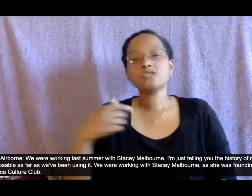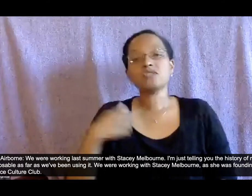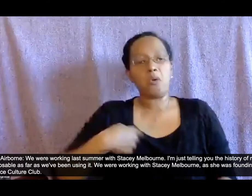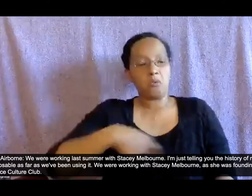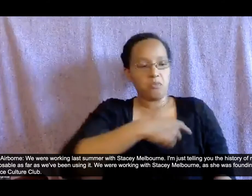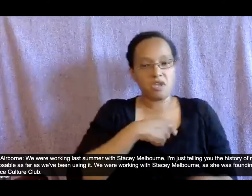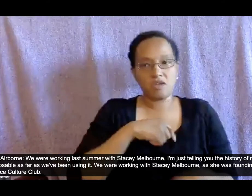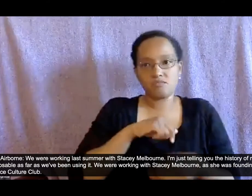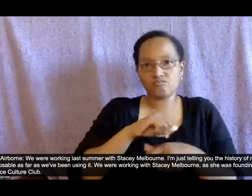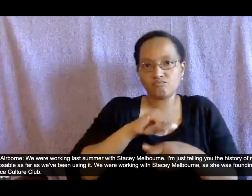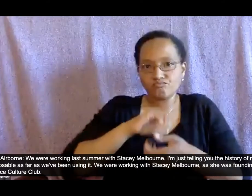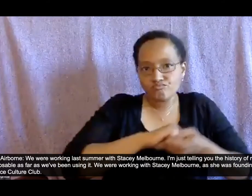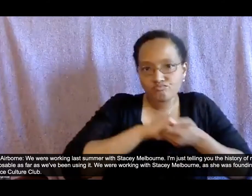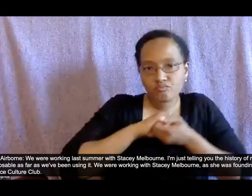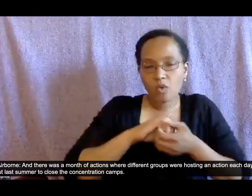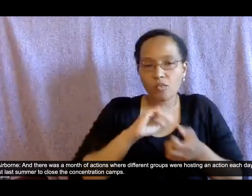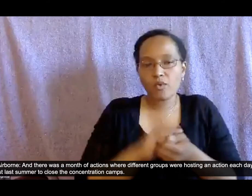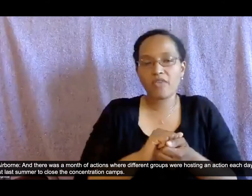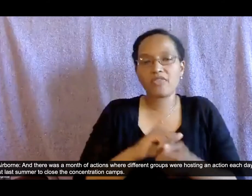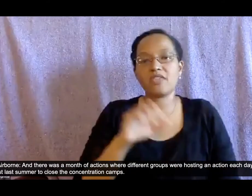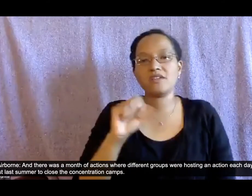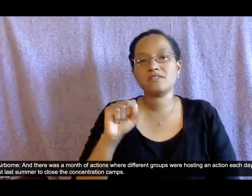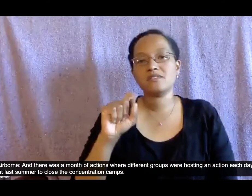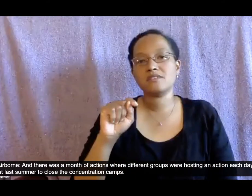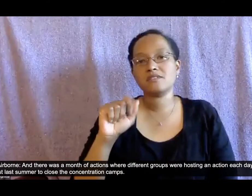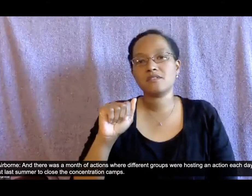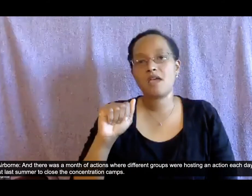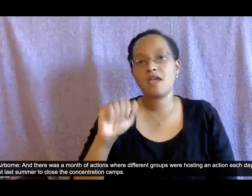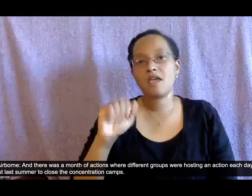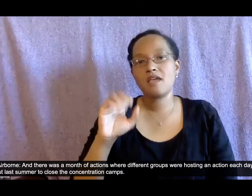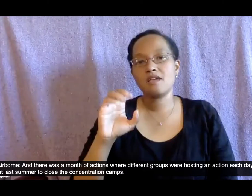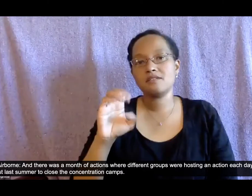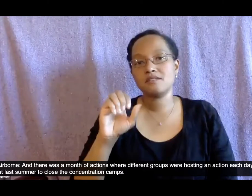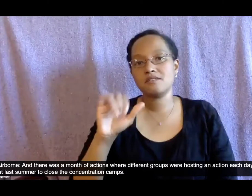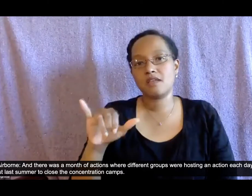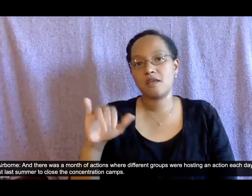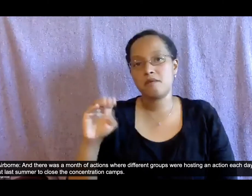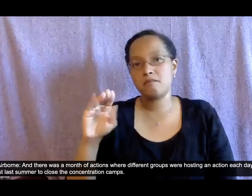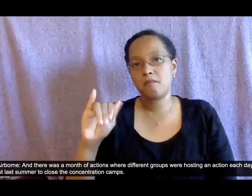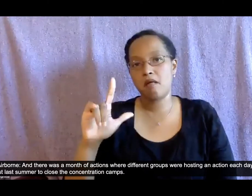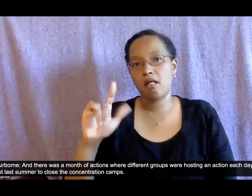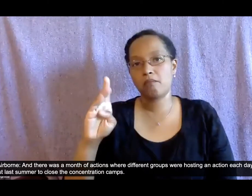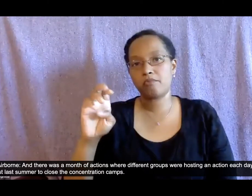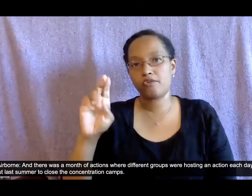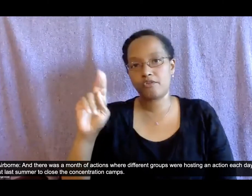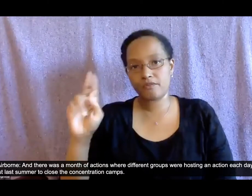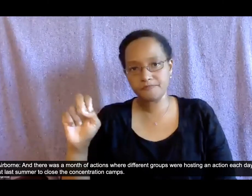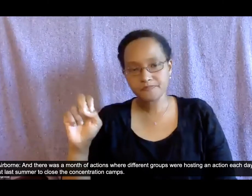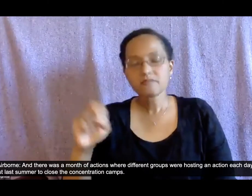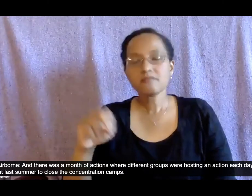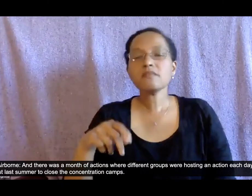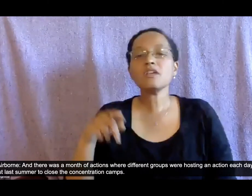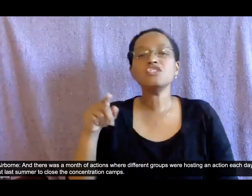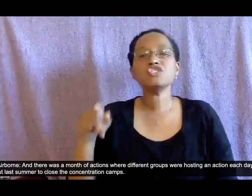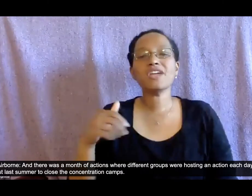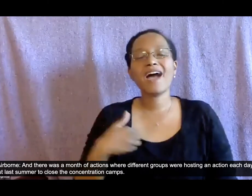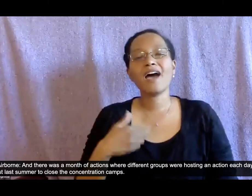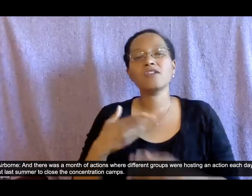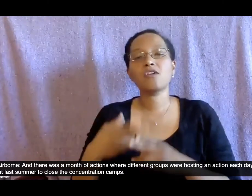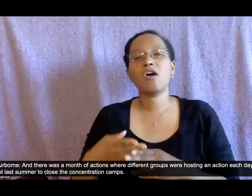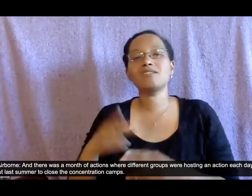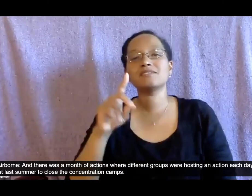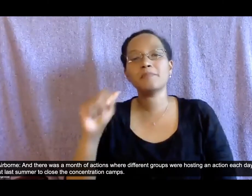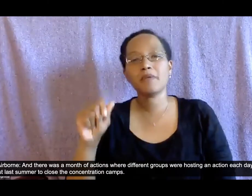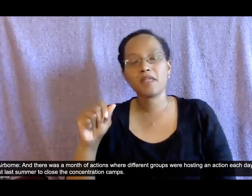justice culture club and um there was a month of actions where different groups were hosting an action